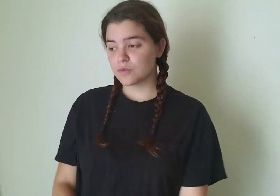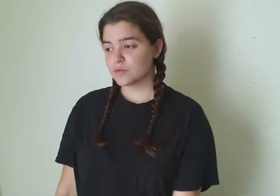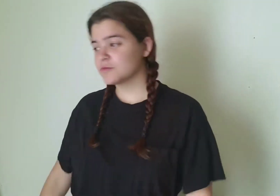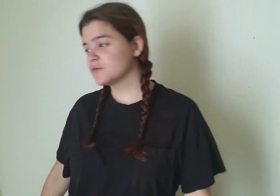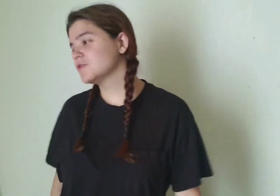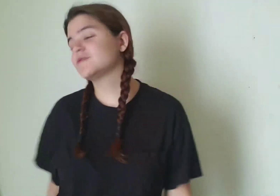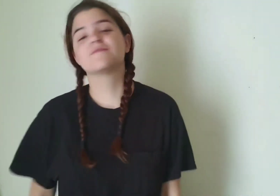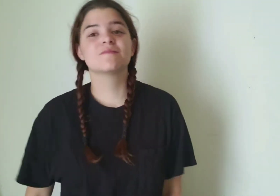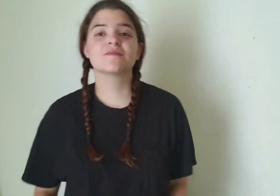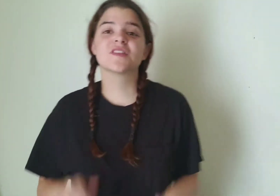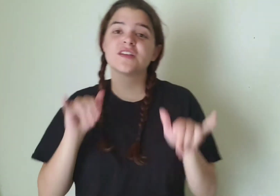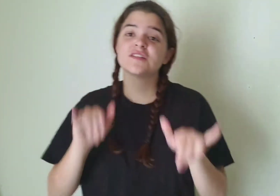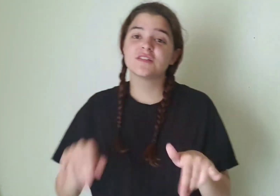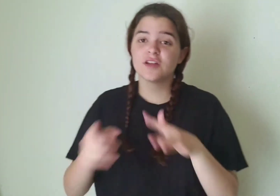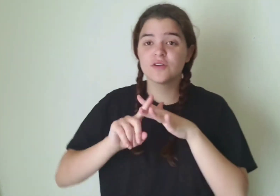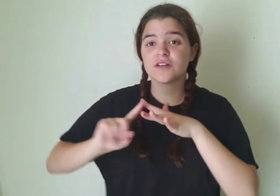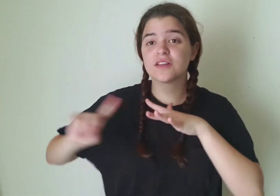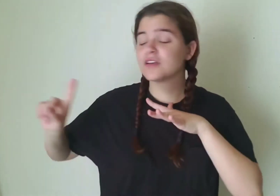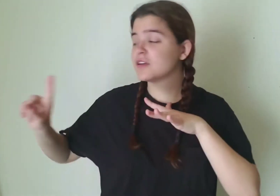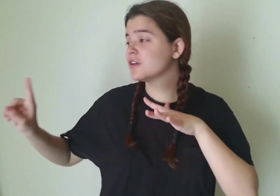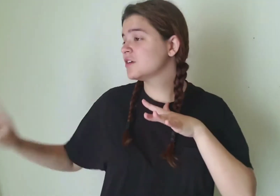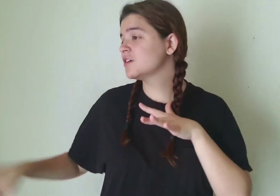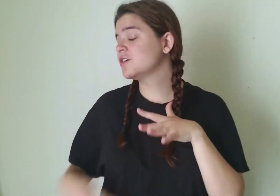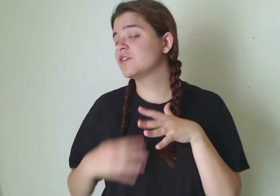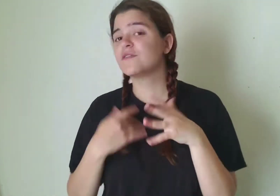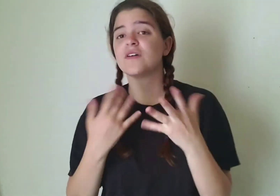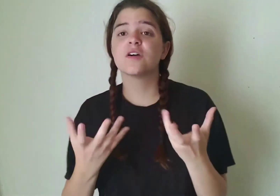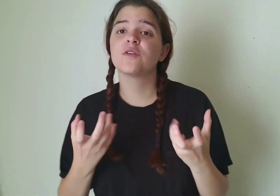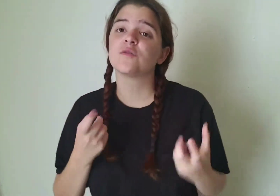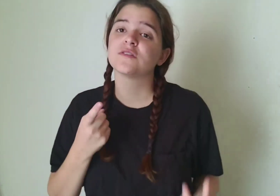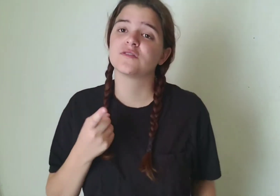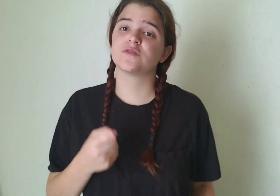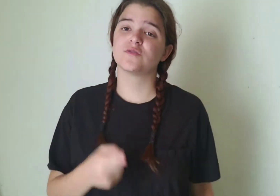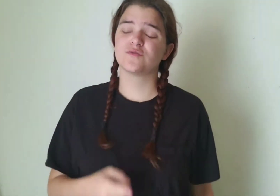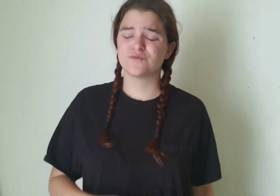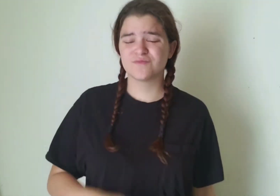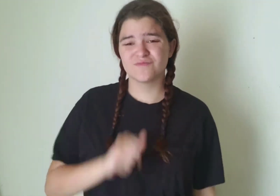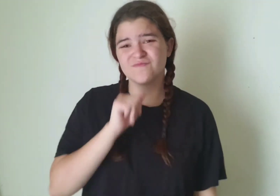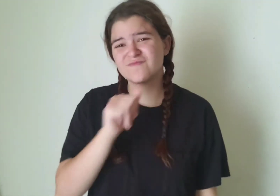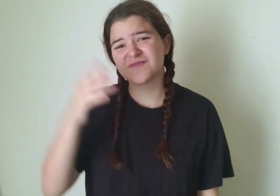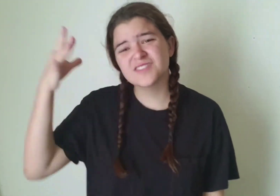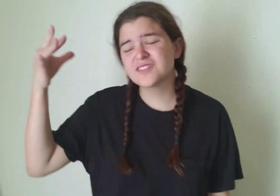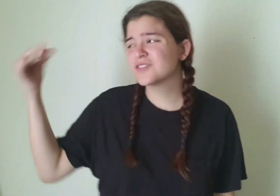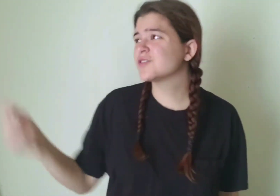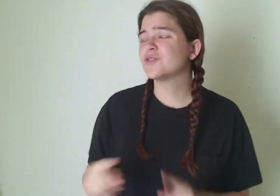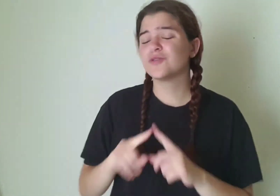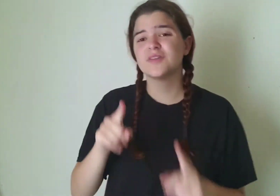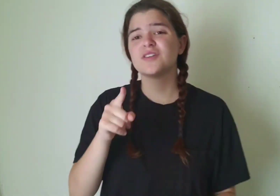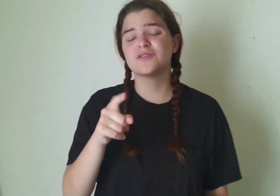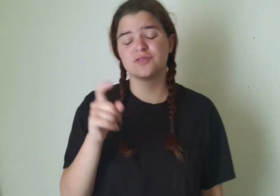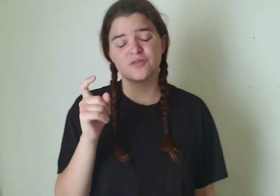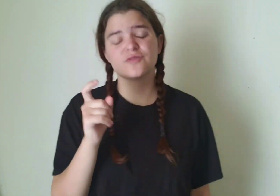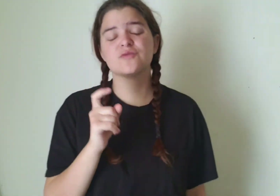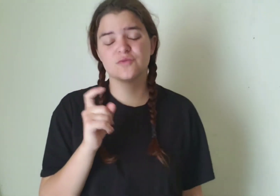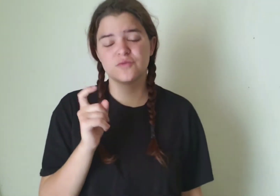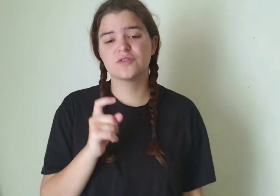Stay or leave I want you Not to go But you